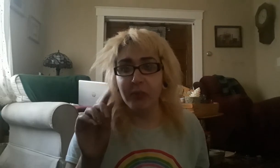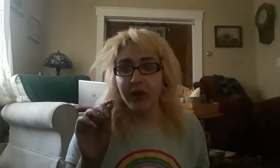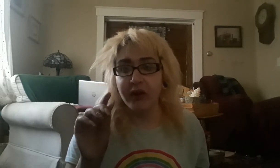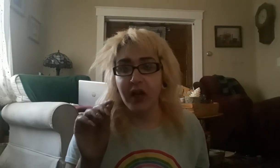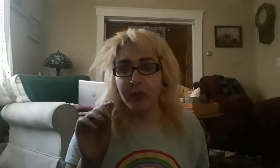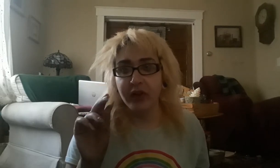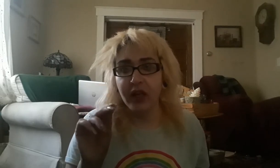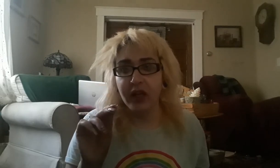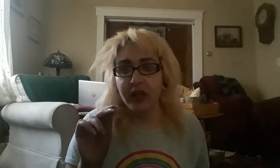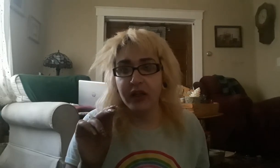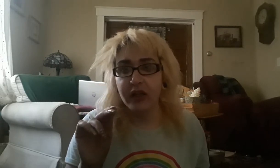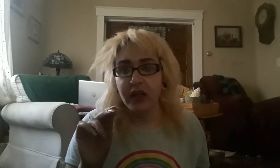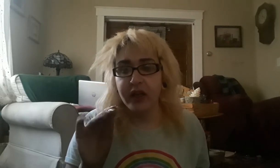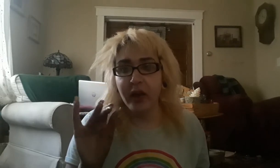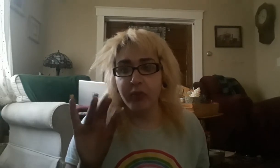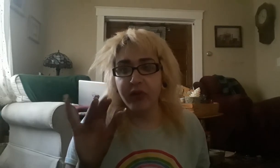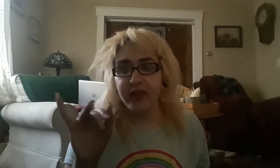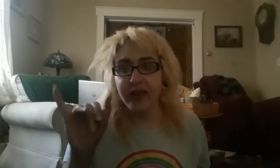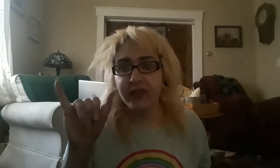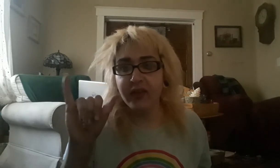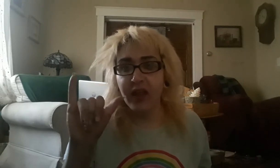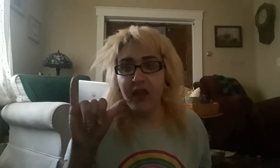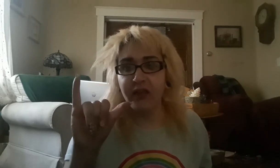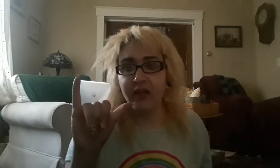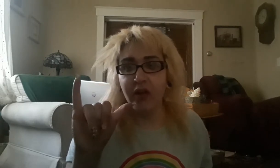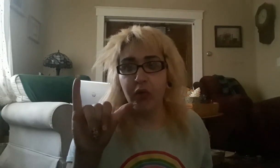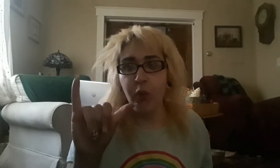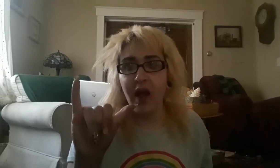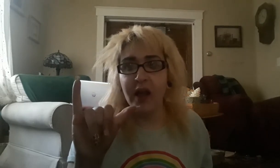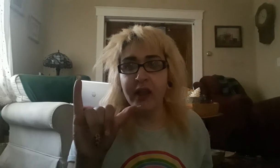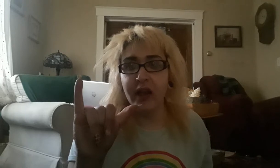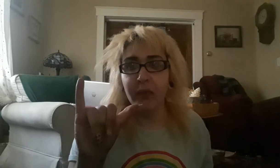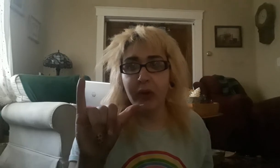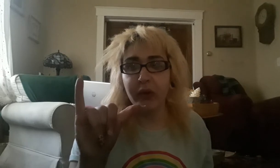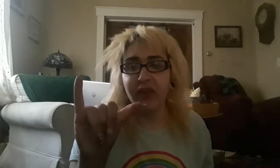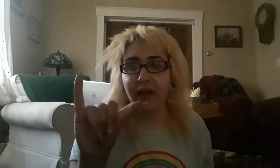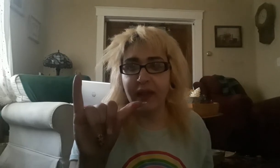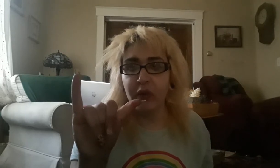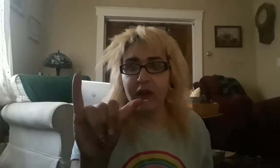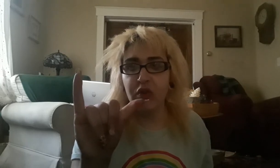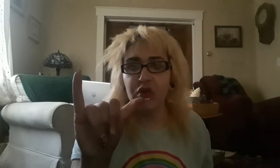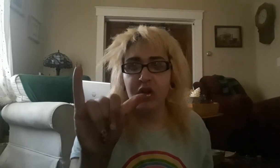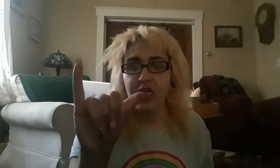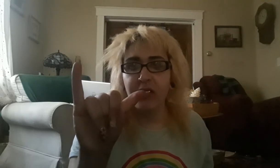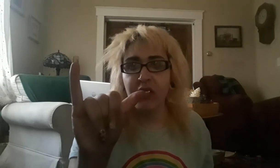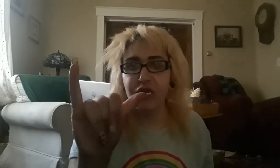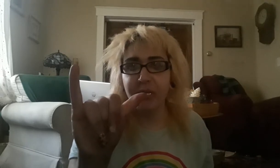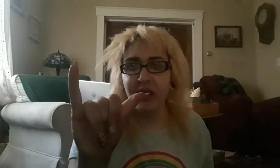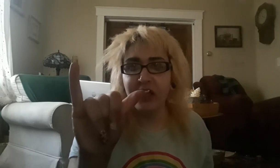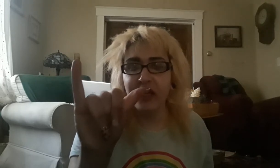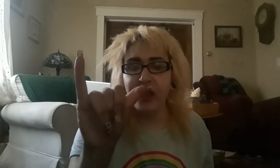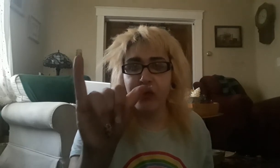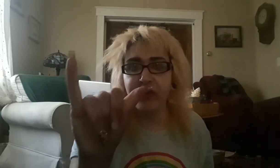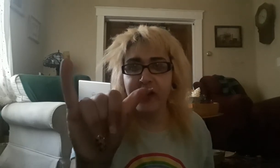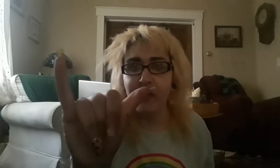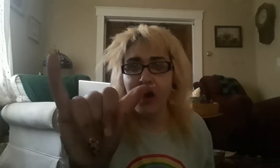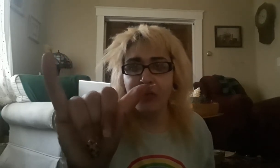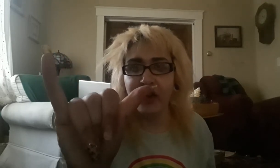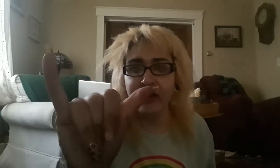bit complicated. Number six is the letter Y in American Sign Language. It's your pinky and your thumb up like